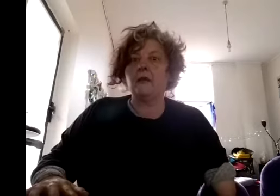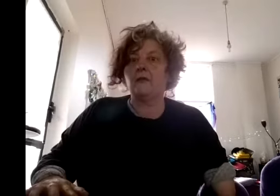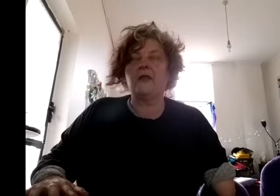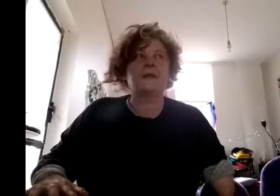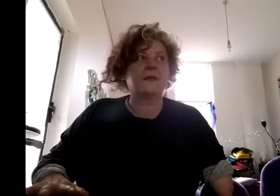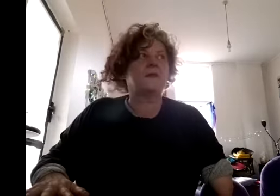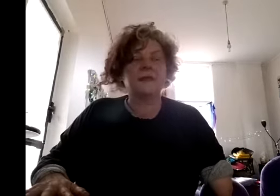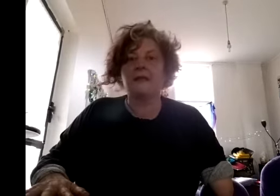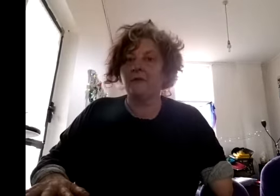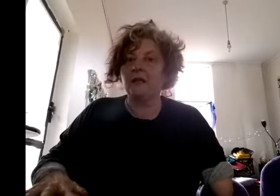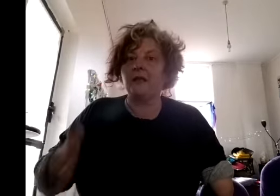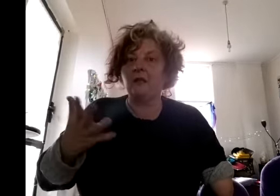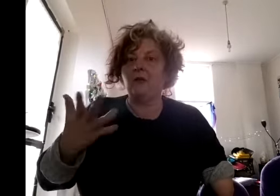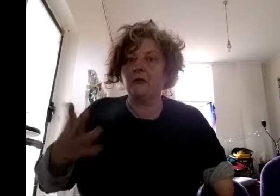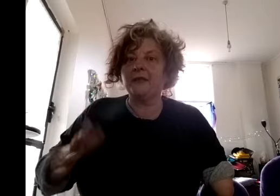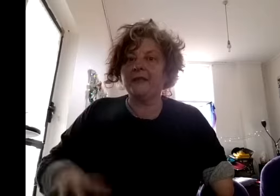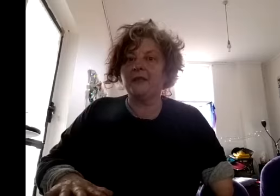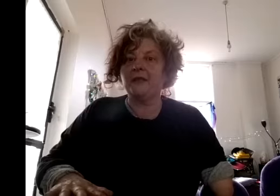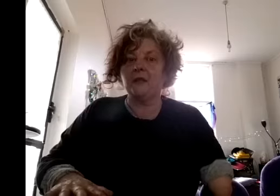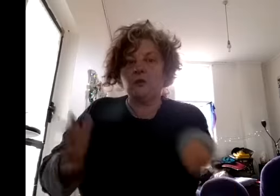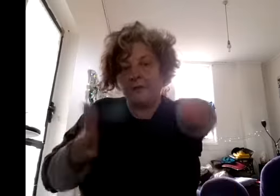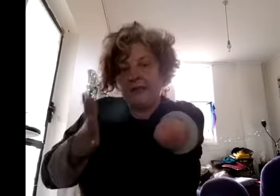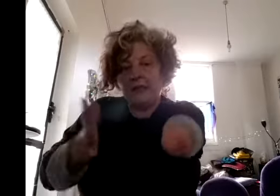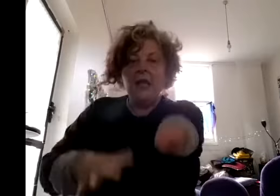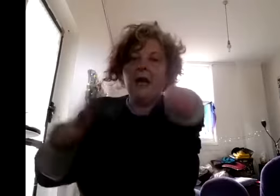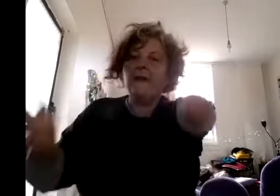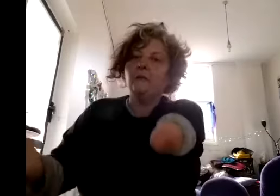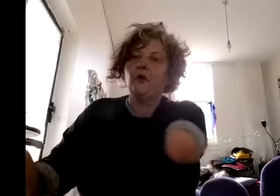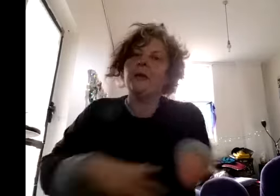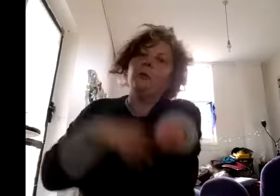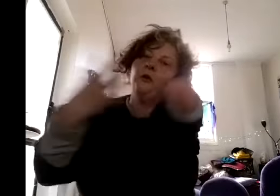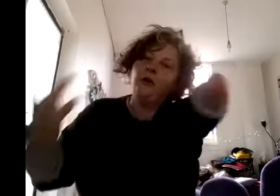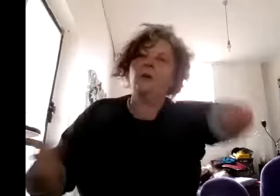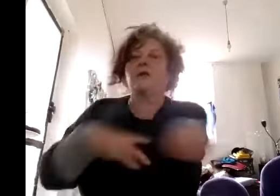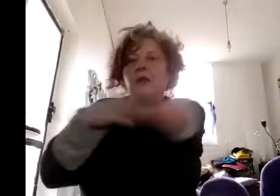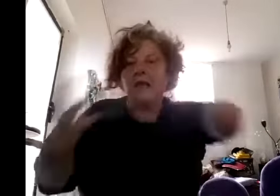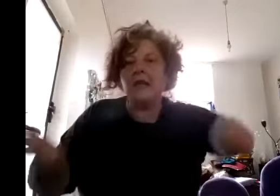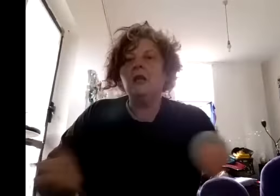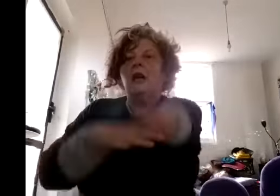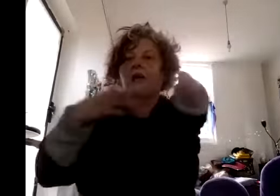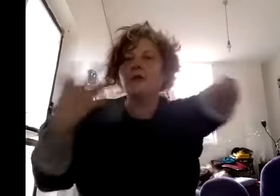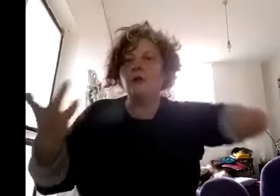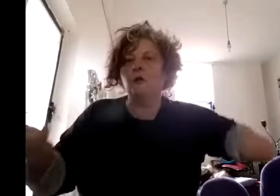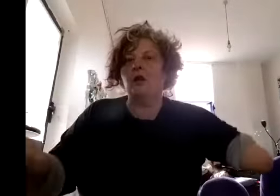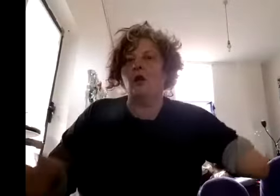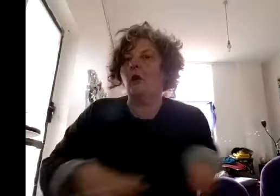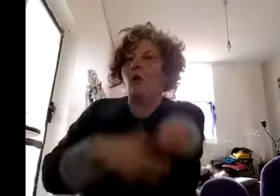this is this is really interesting material kind of thing and then you've got people who know us already and to you know always